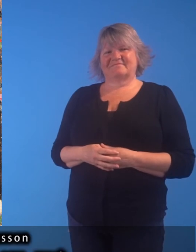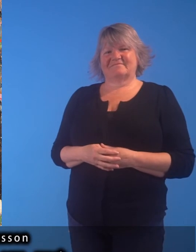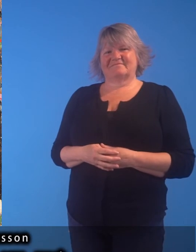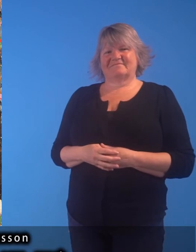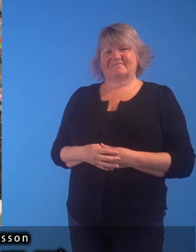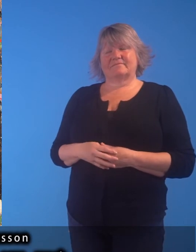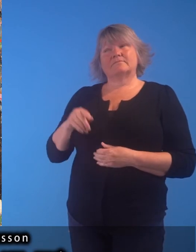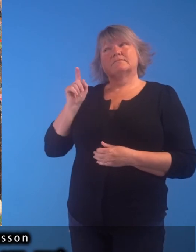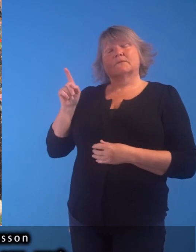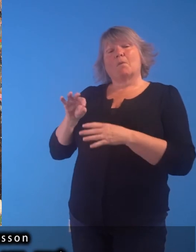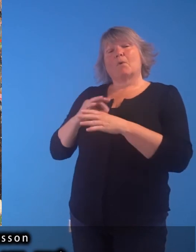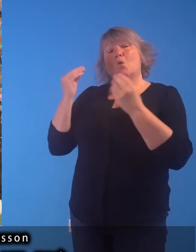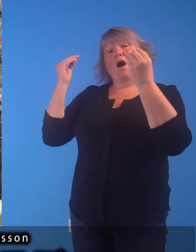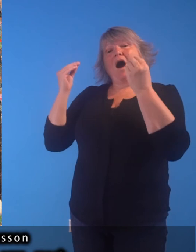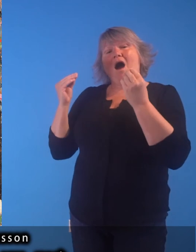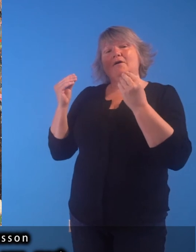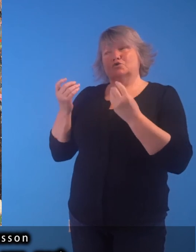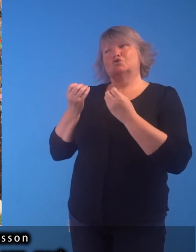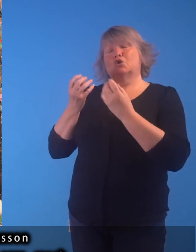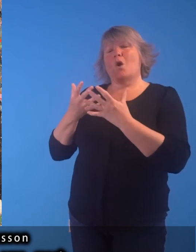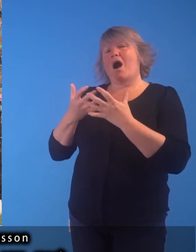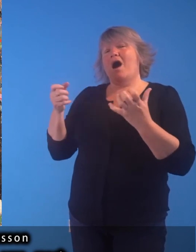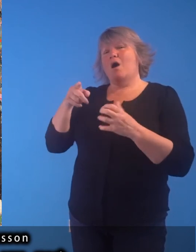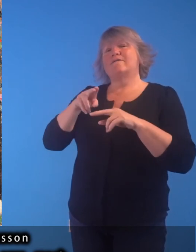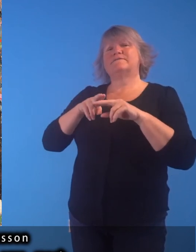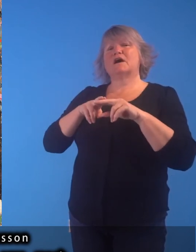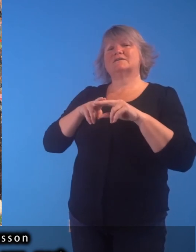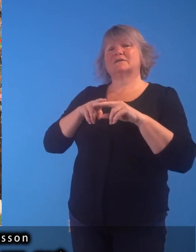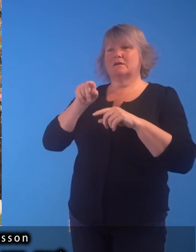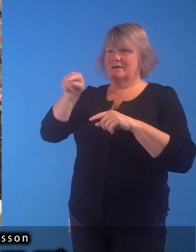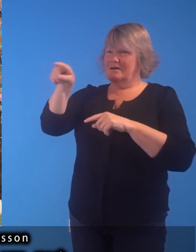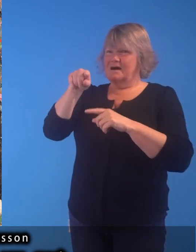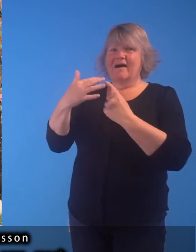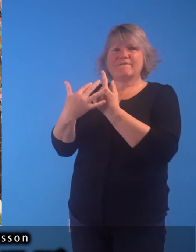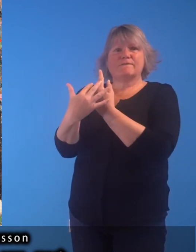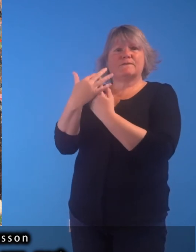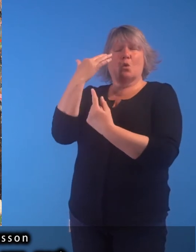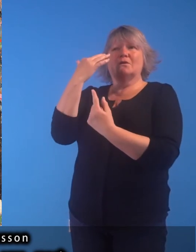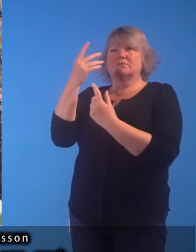The Blue Hat shows how Ferguson integrated these influences into his own work.